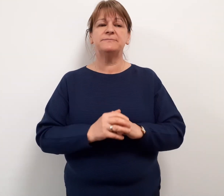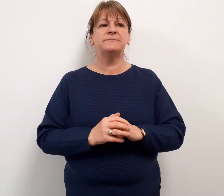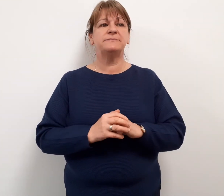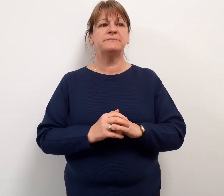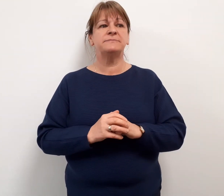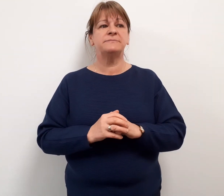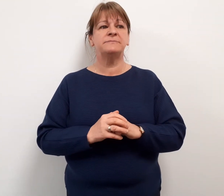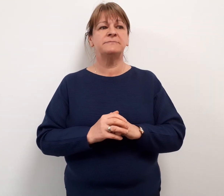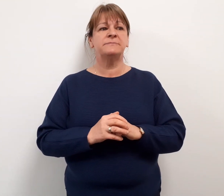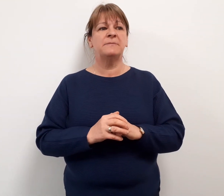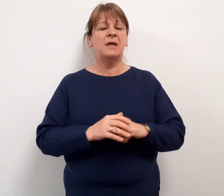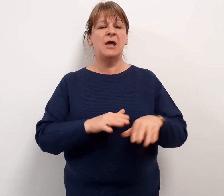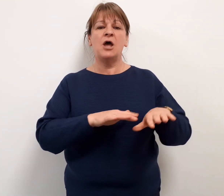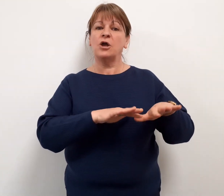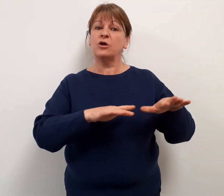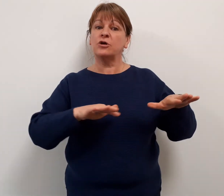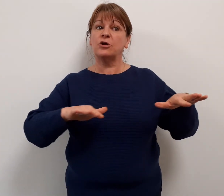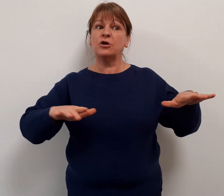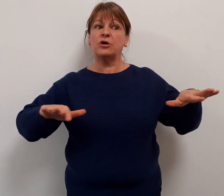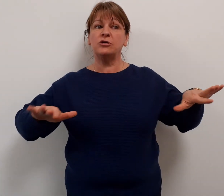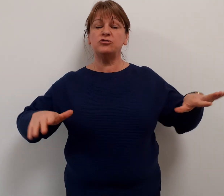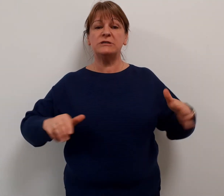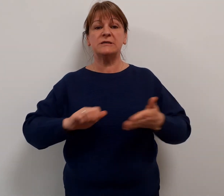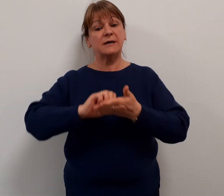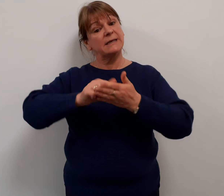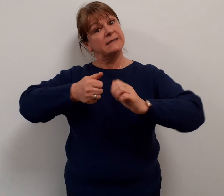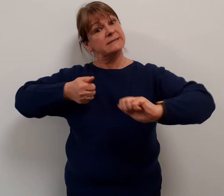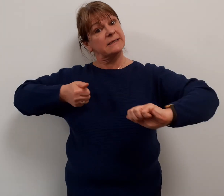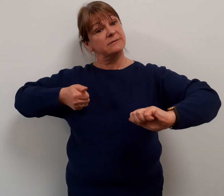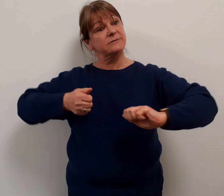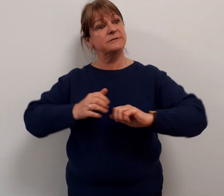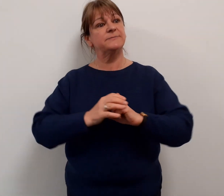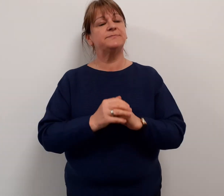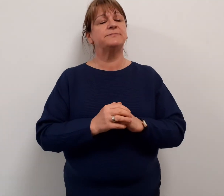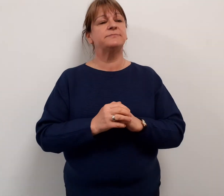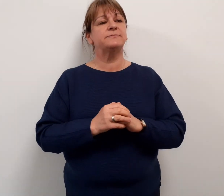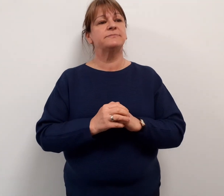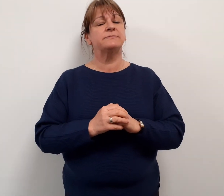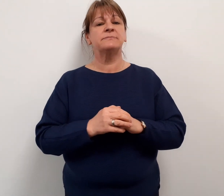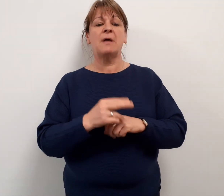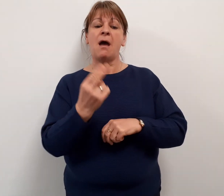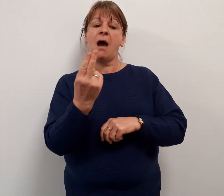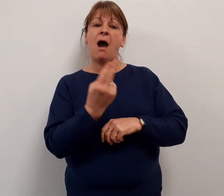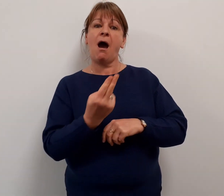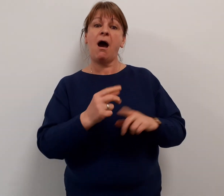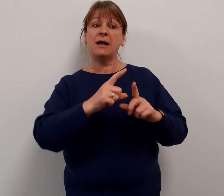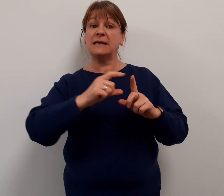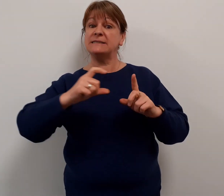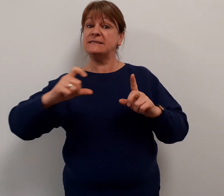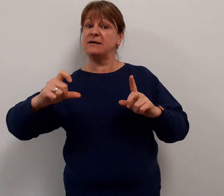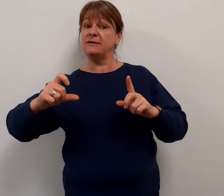countryside skills, art and design